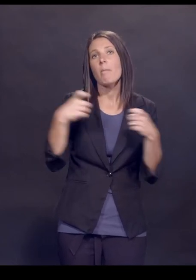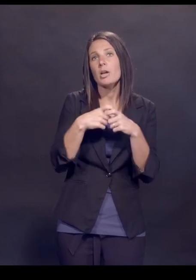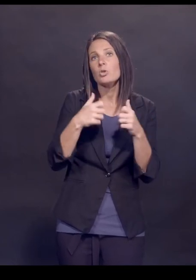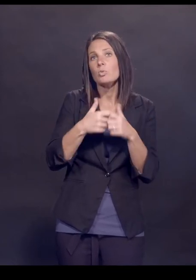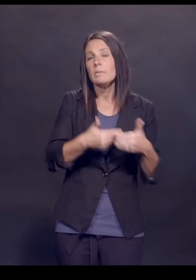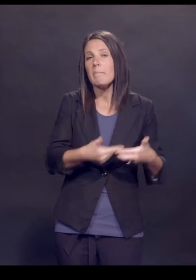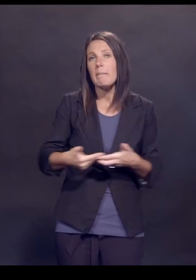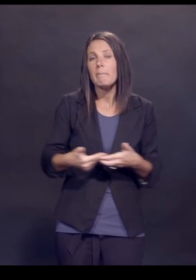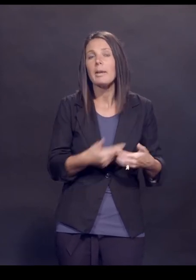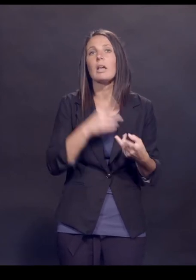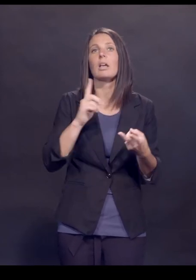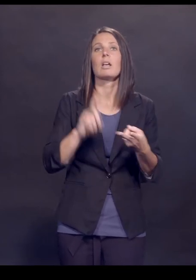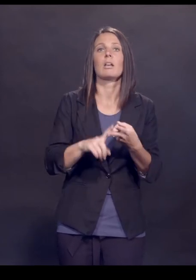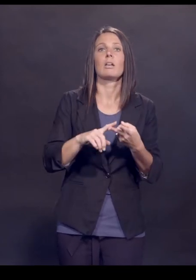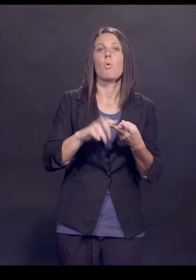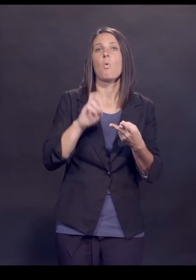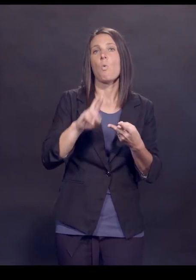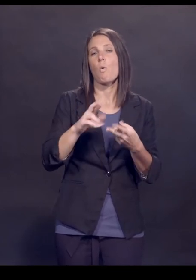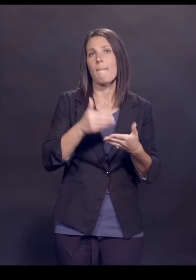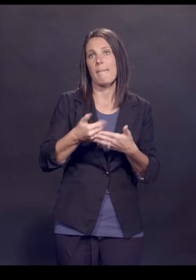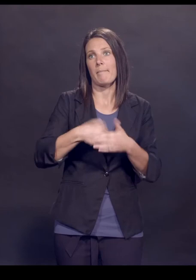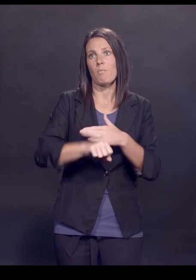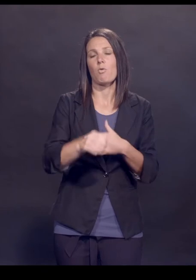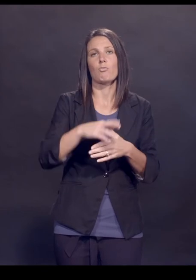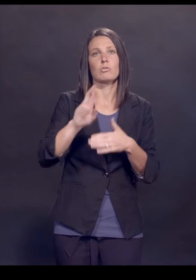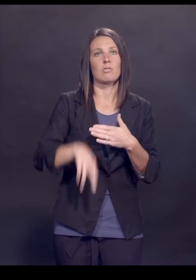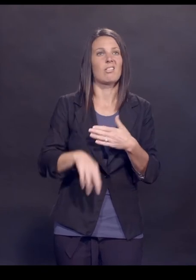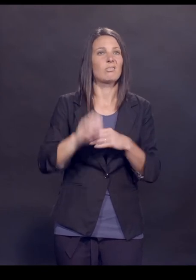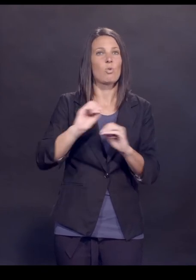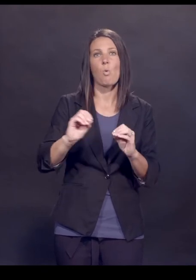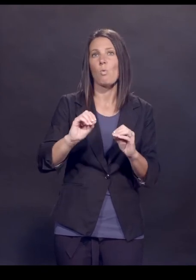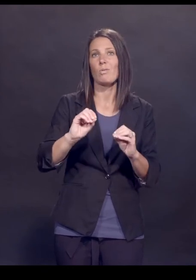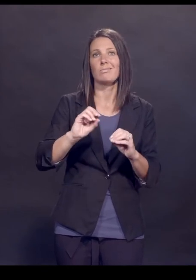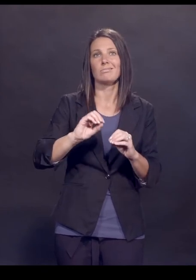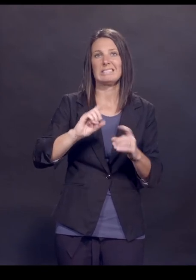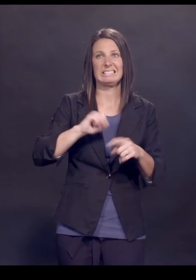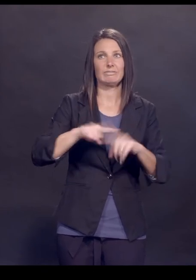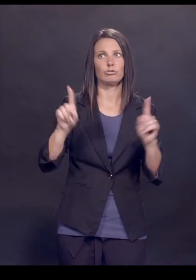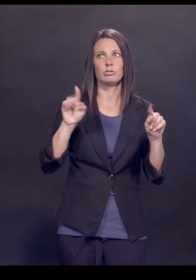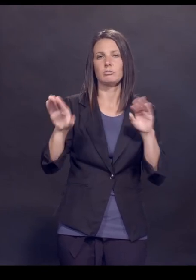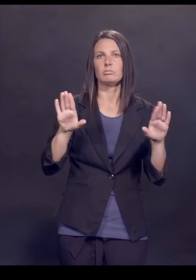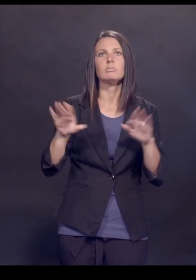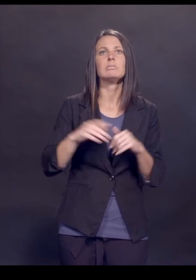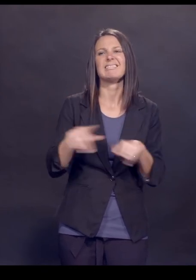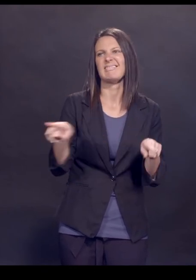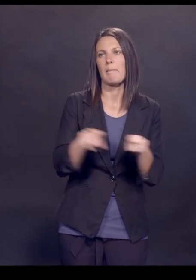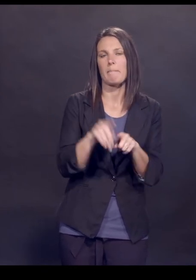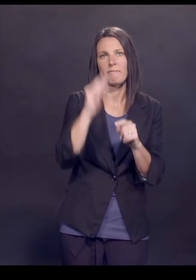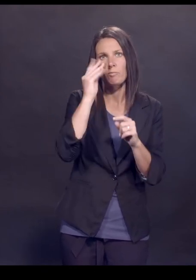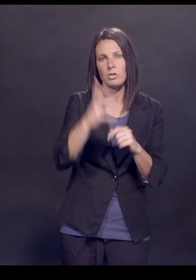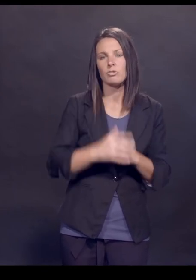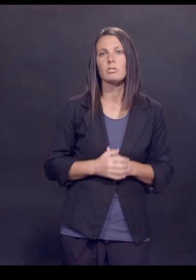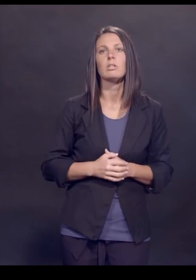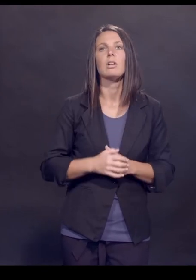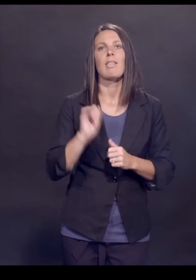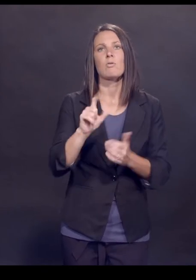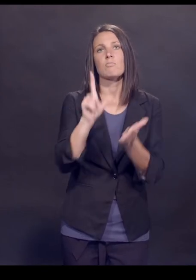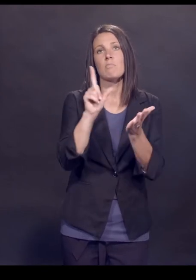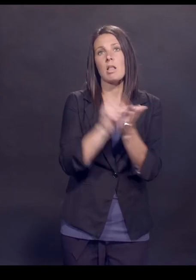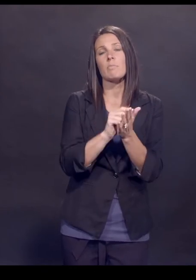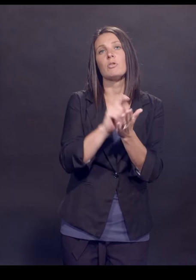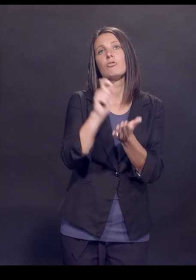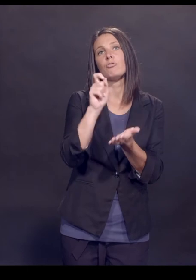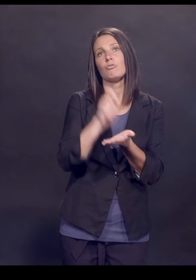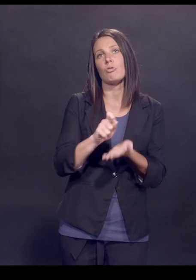differences in terms of fetal outcome. And there were no differences. And when that was shown and was then published in the New England Journal of Medicine,